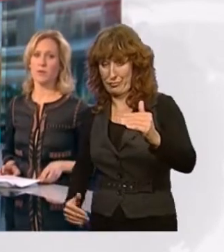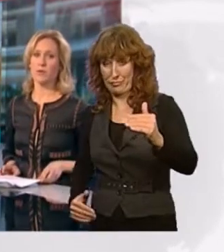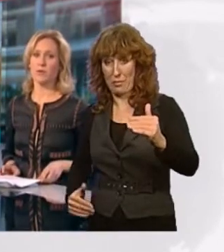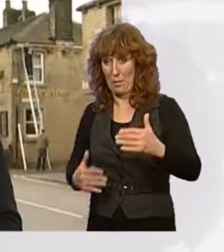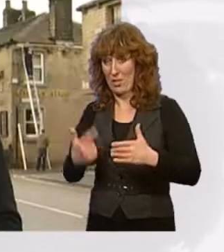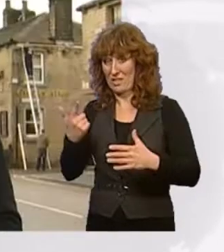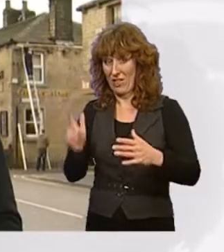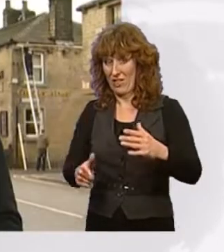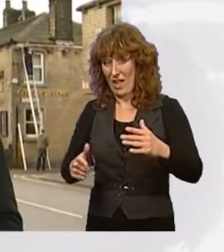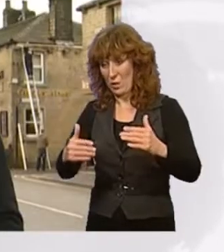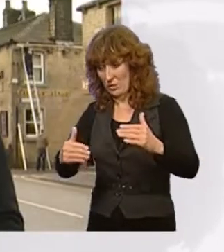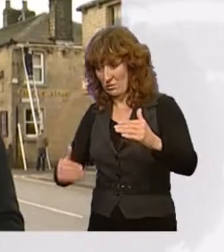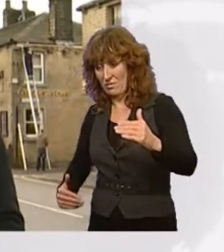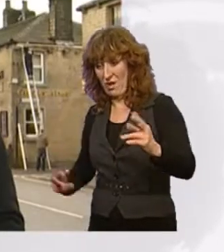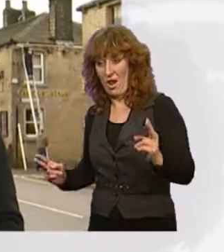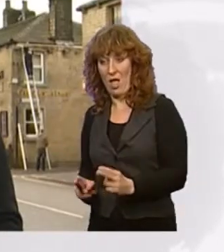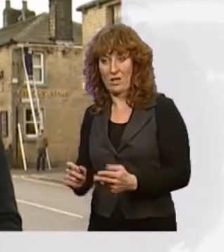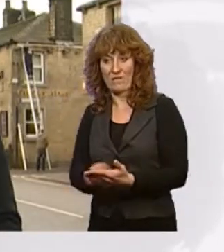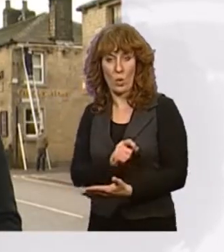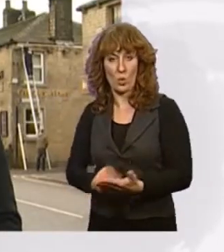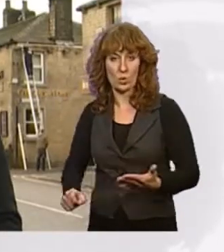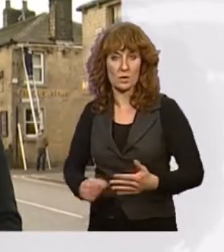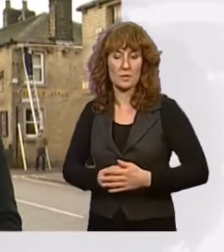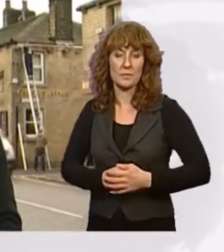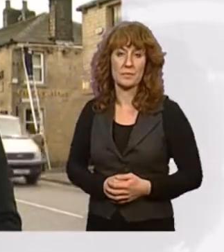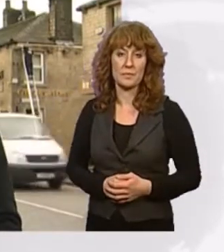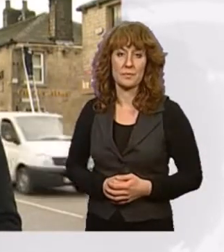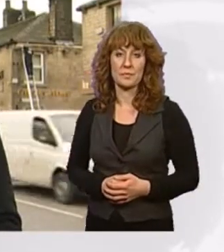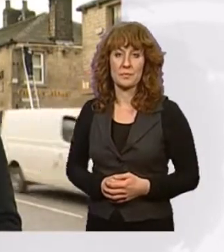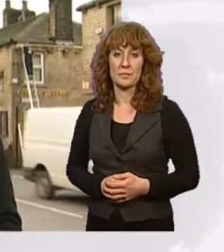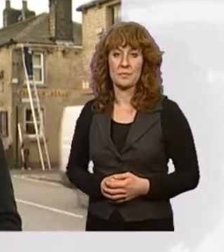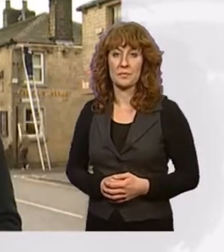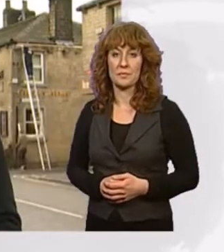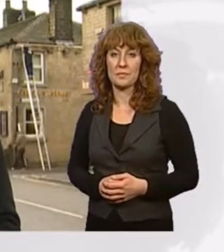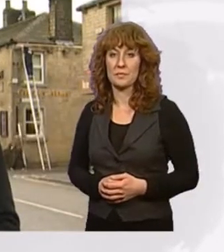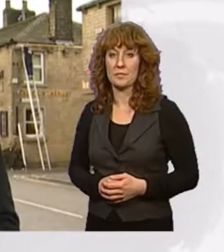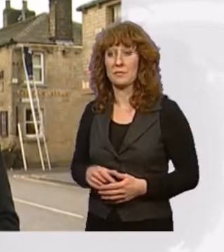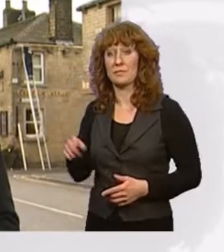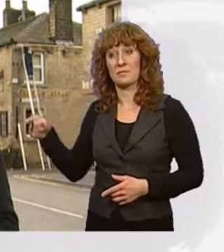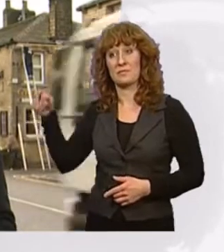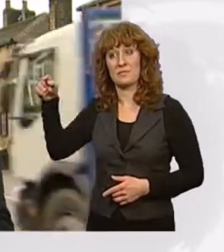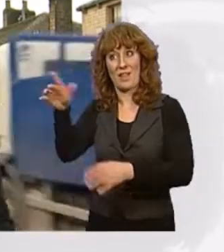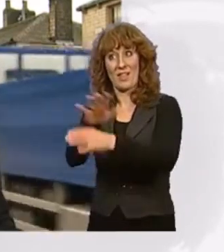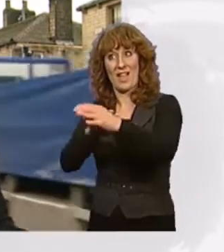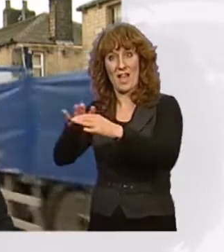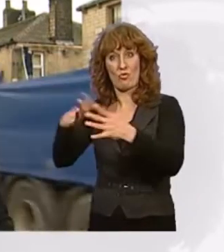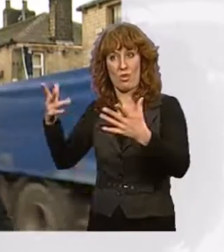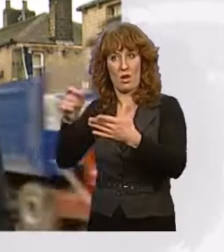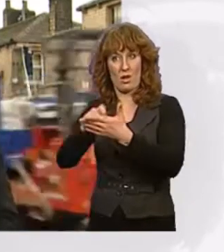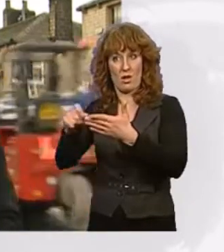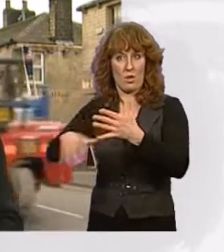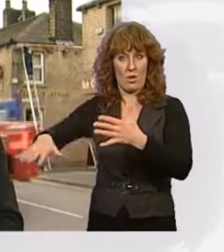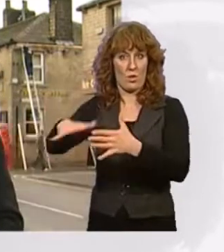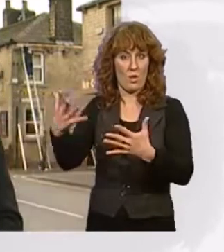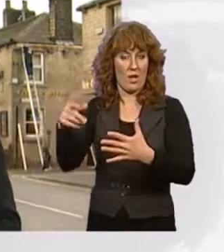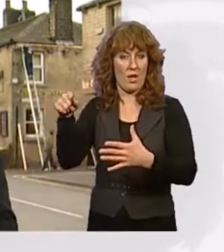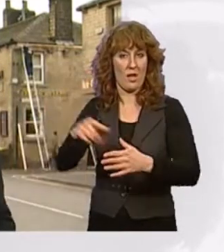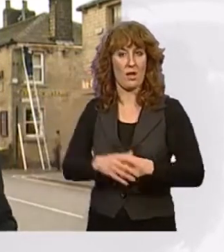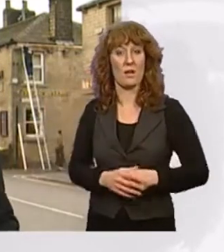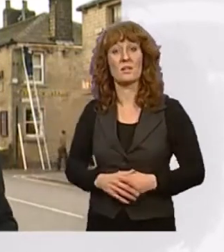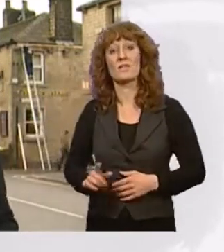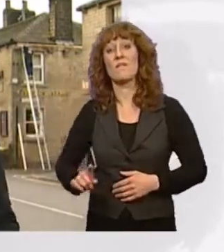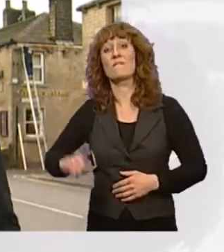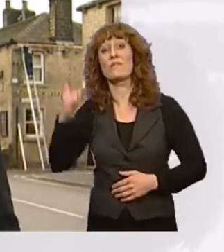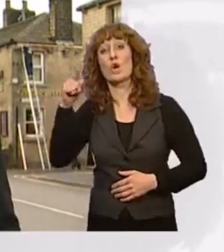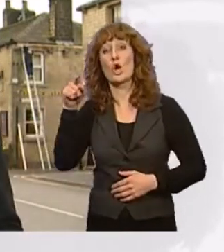correspondent Laura Koonsberg is in the constituency now. Laura. Thank you, Sophie. Well, this was the first by-election of the year